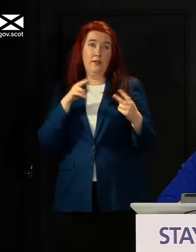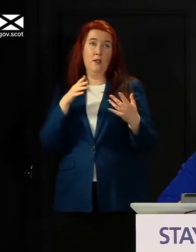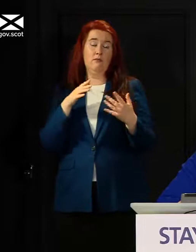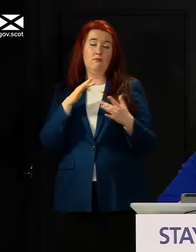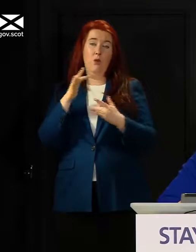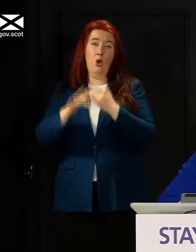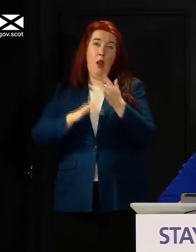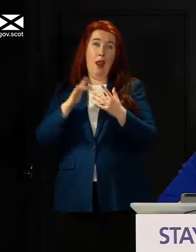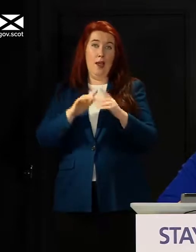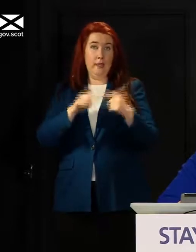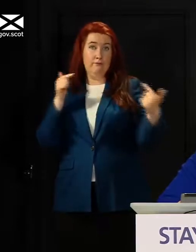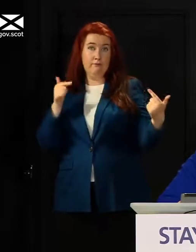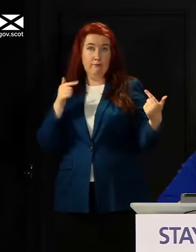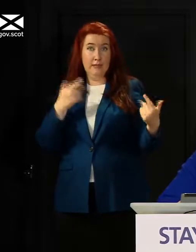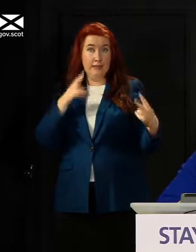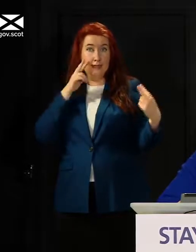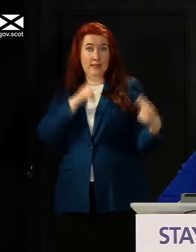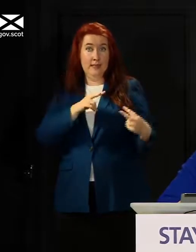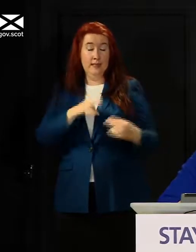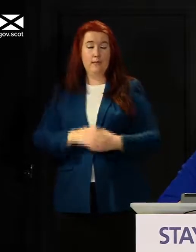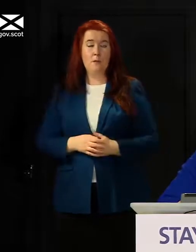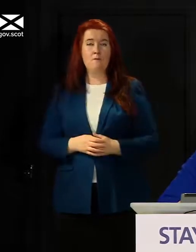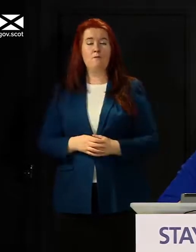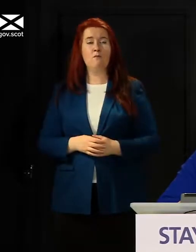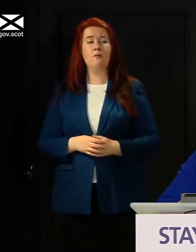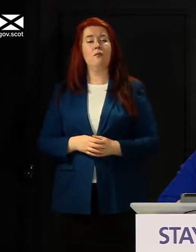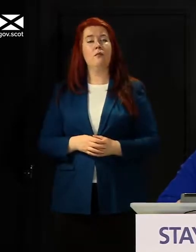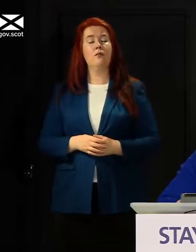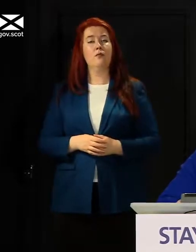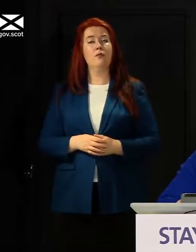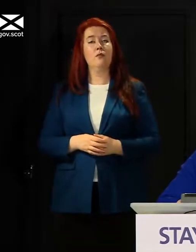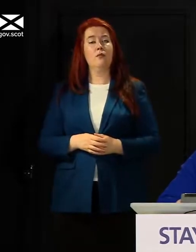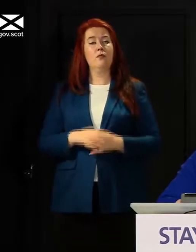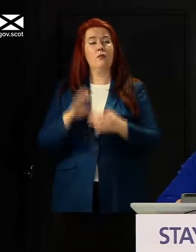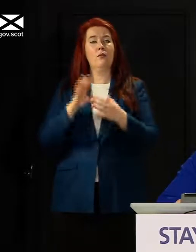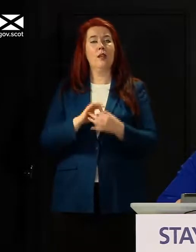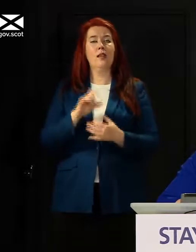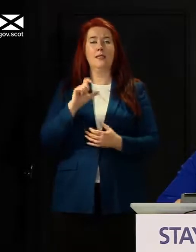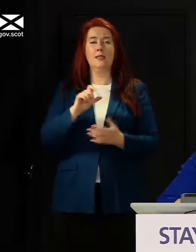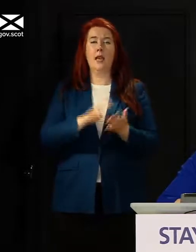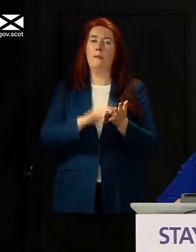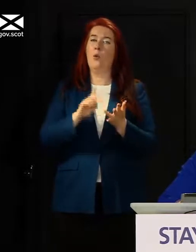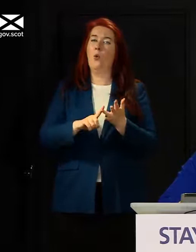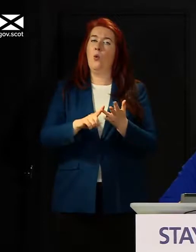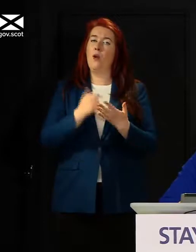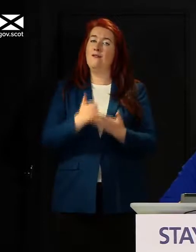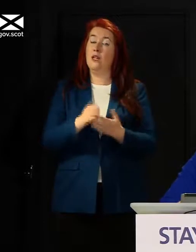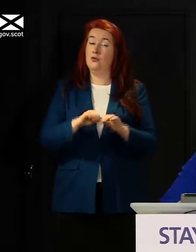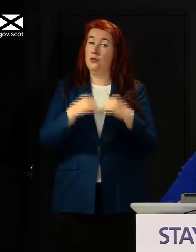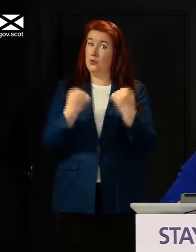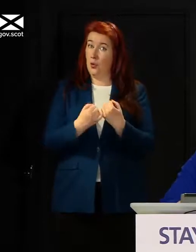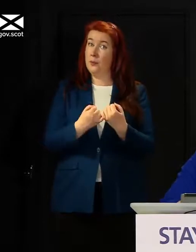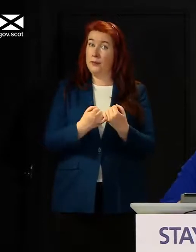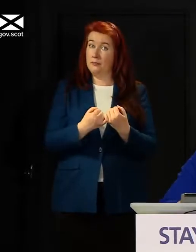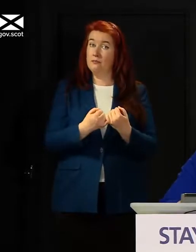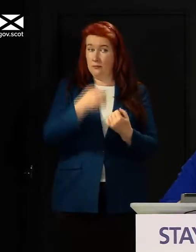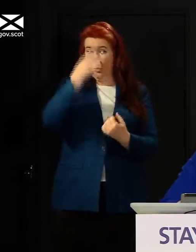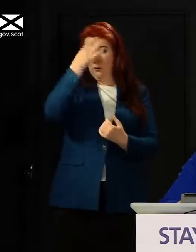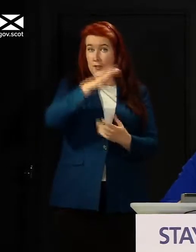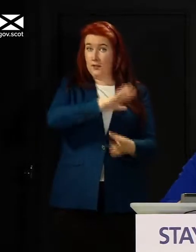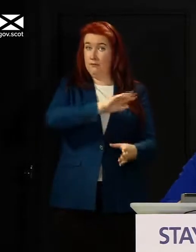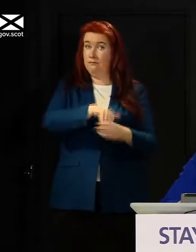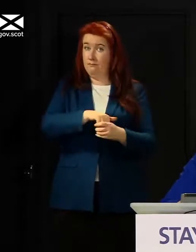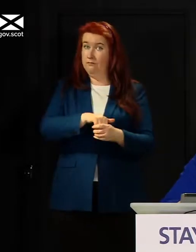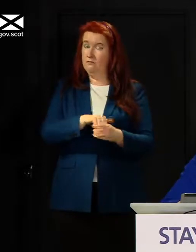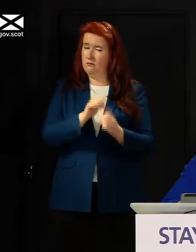on more than one occasion in terms of that CMO's advisory group that she contributes